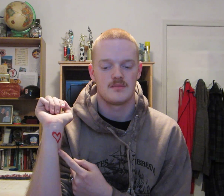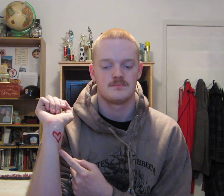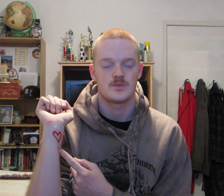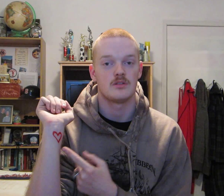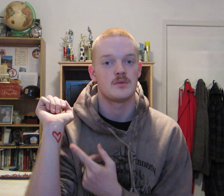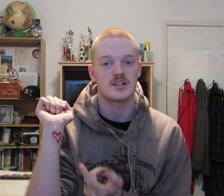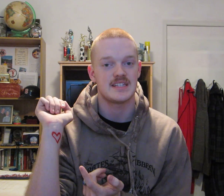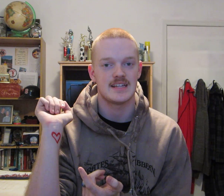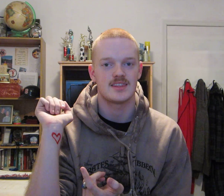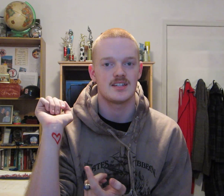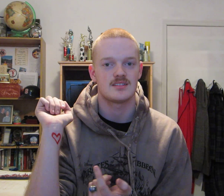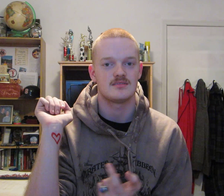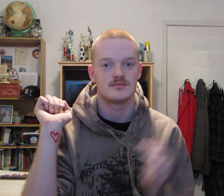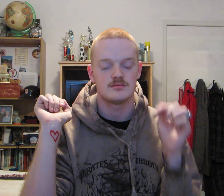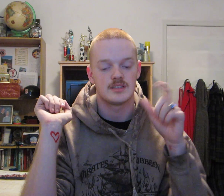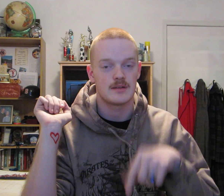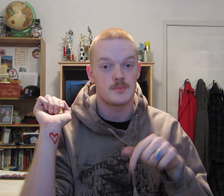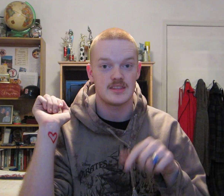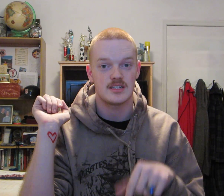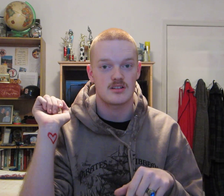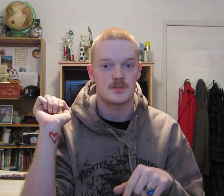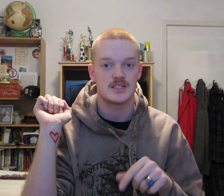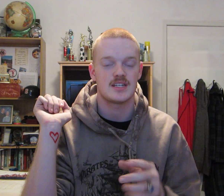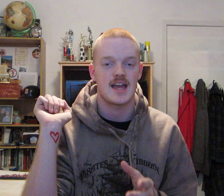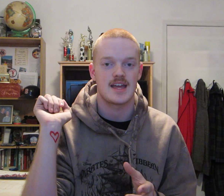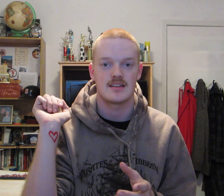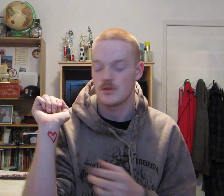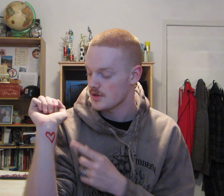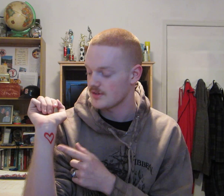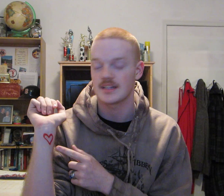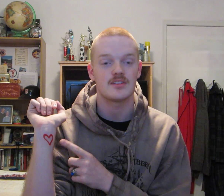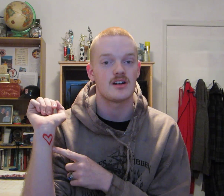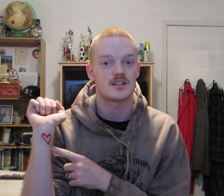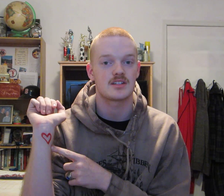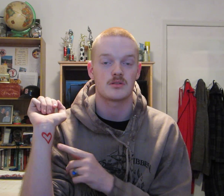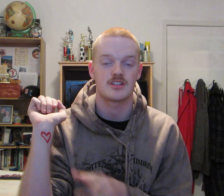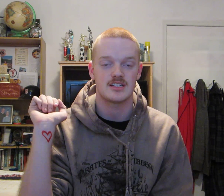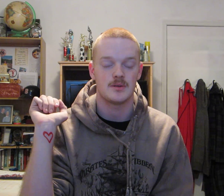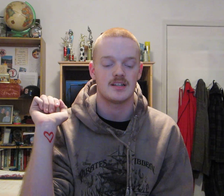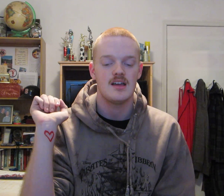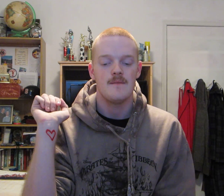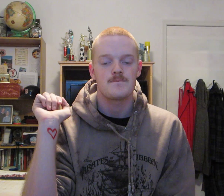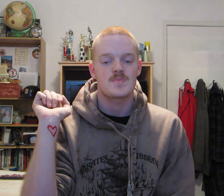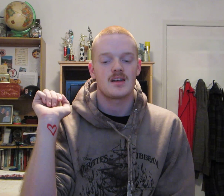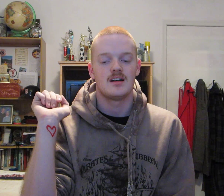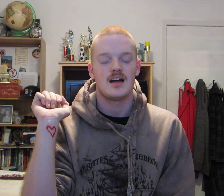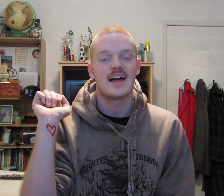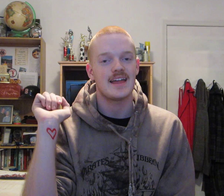So if you want to see it, the link will be in the description, or you can click on the heart to go straight to it. I highly